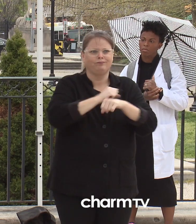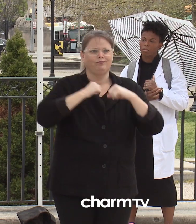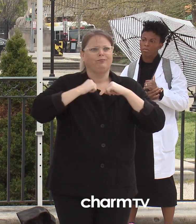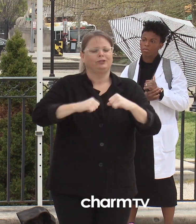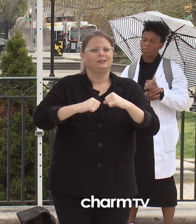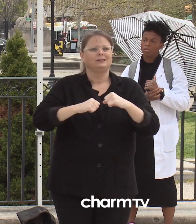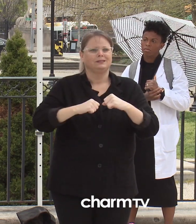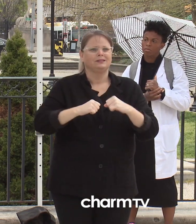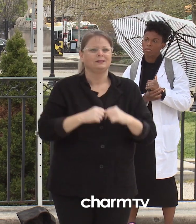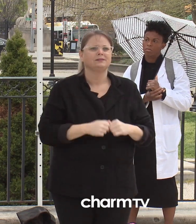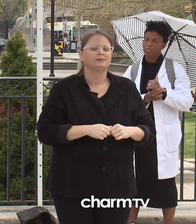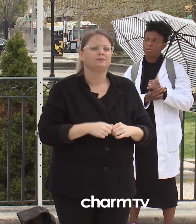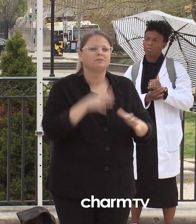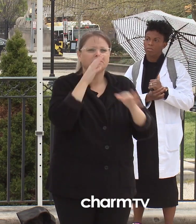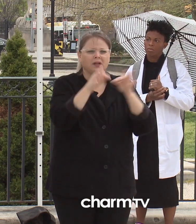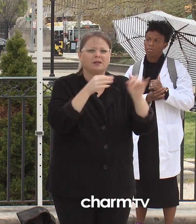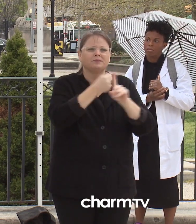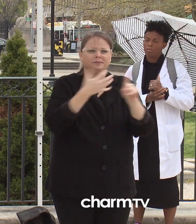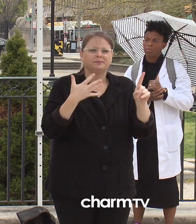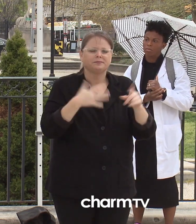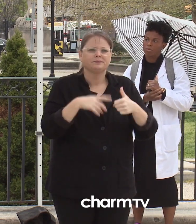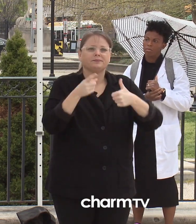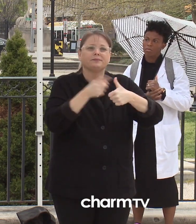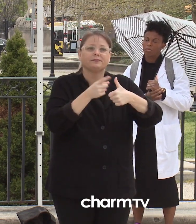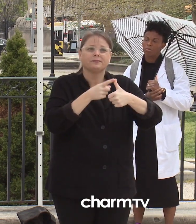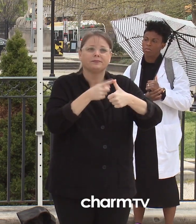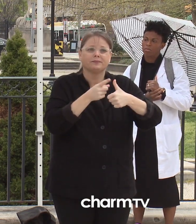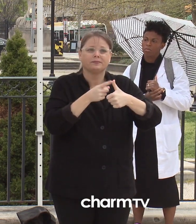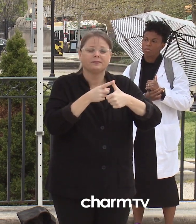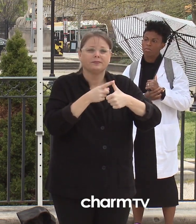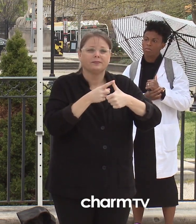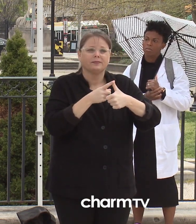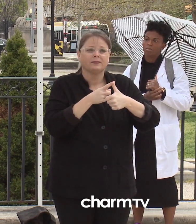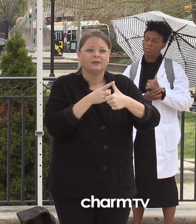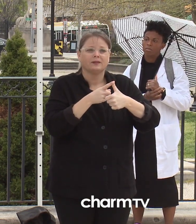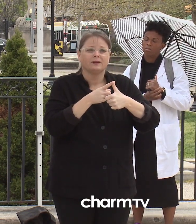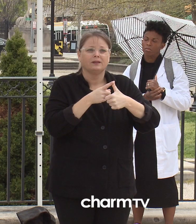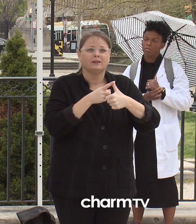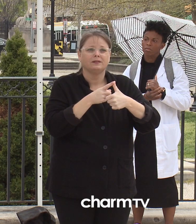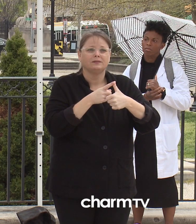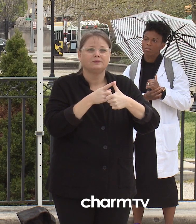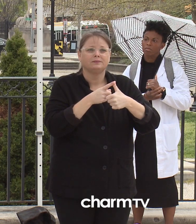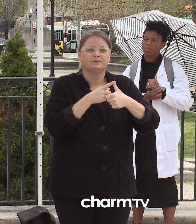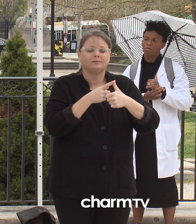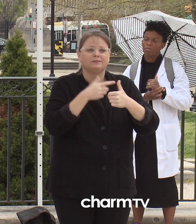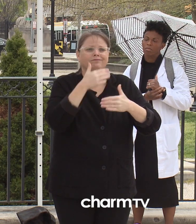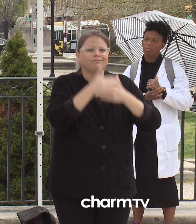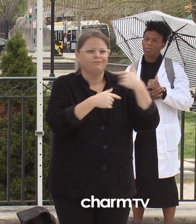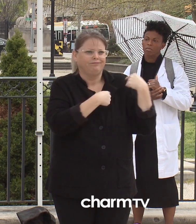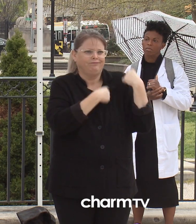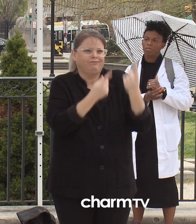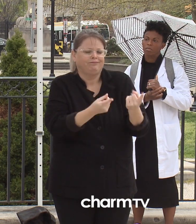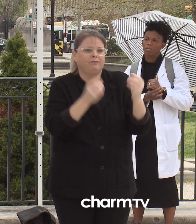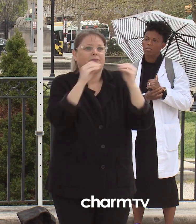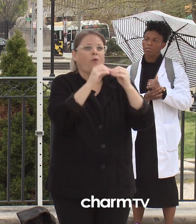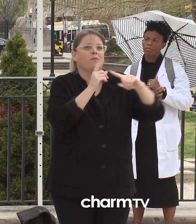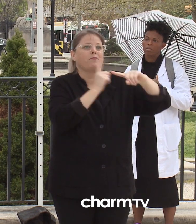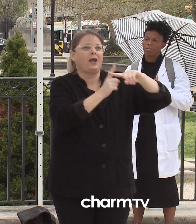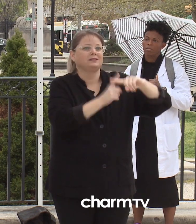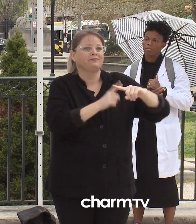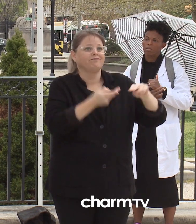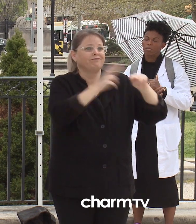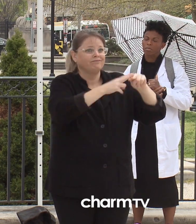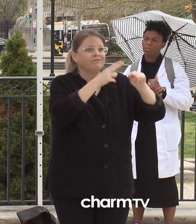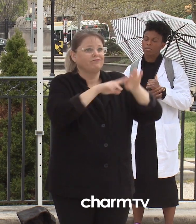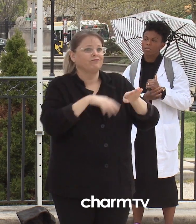community. To that end, as the numbers of positive cases in